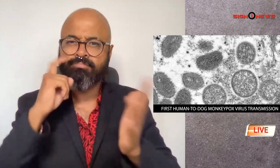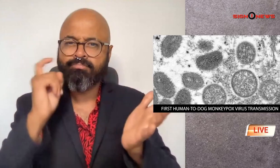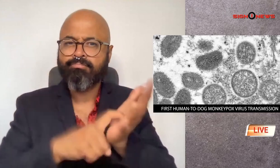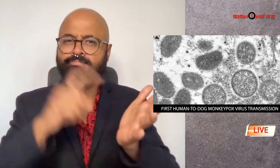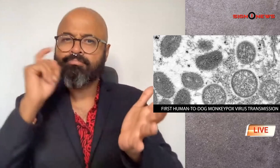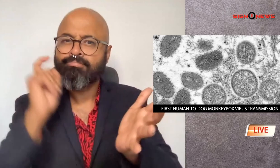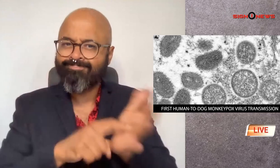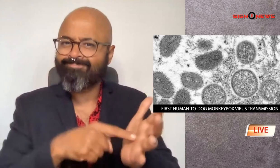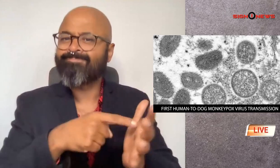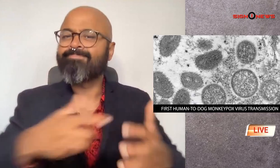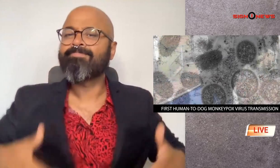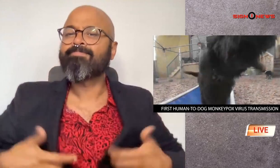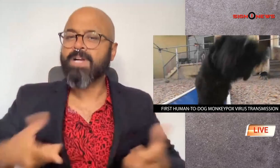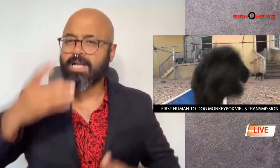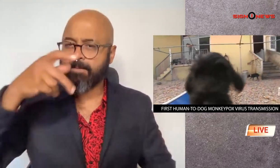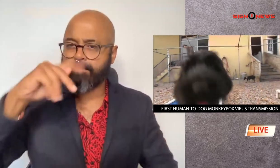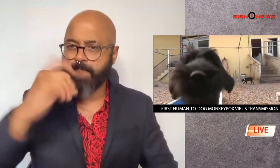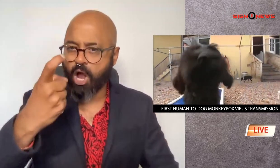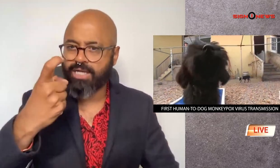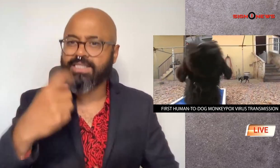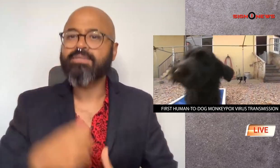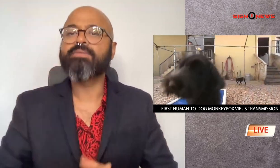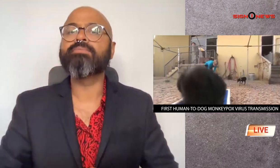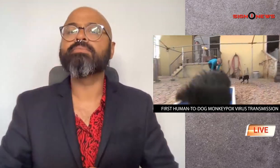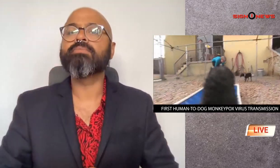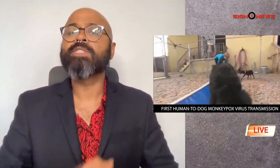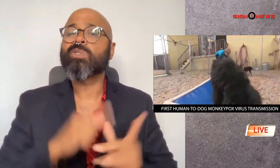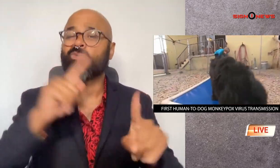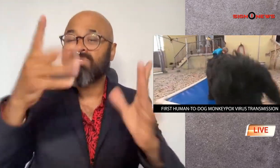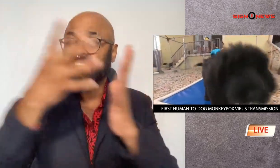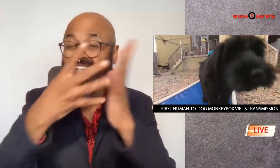symptoms of monkey pox and tested positive